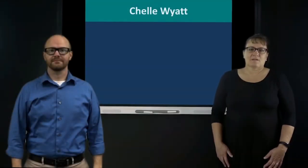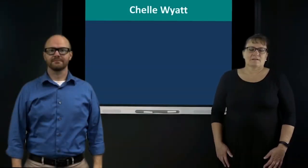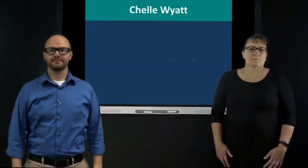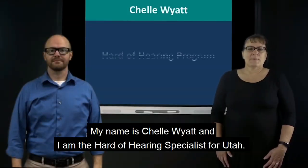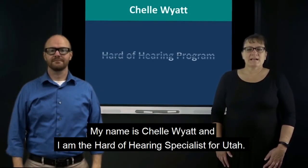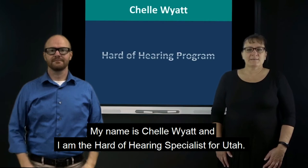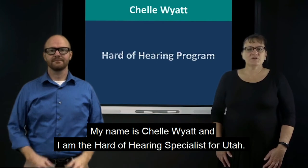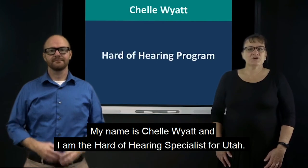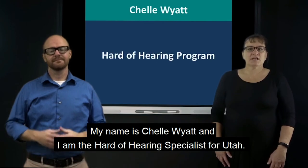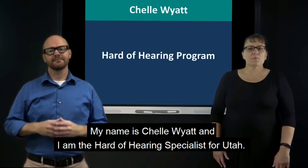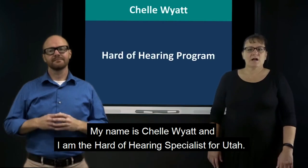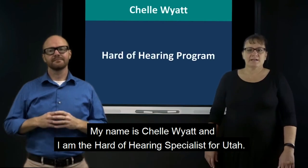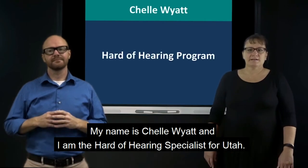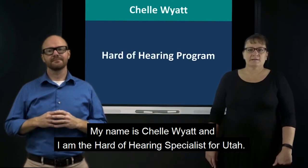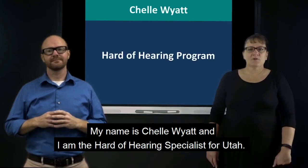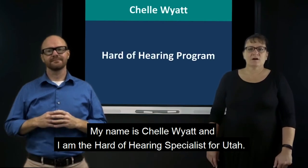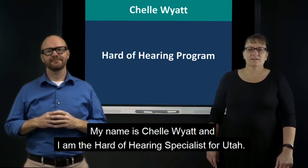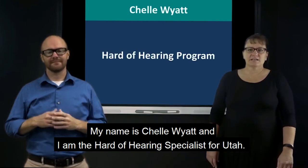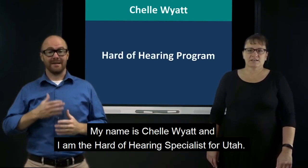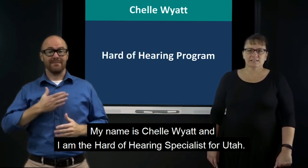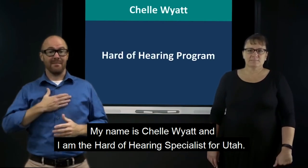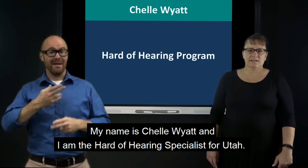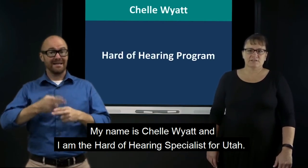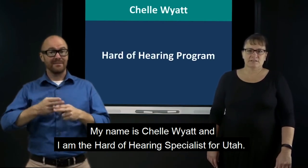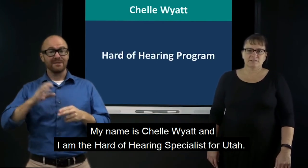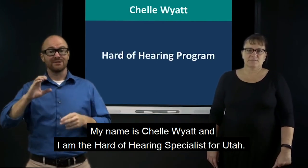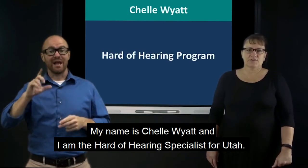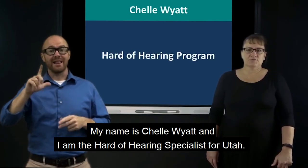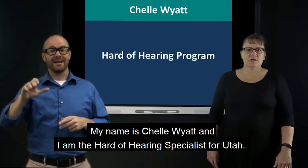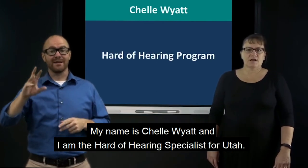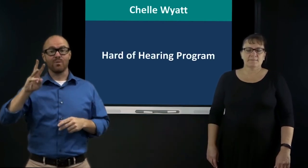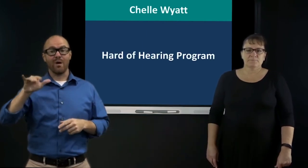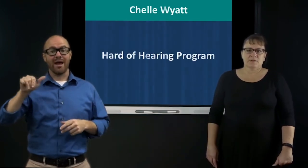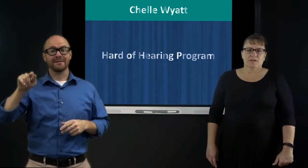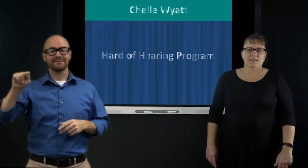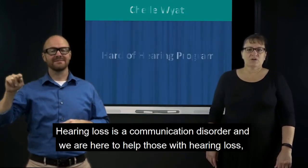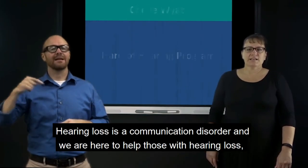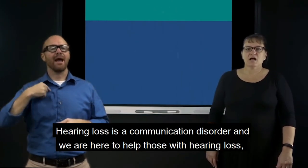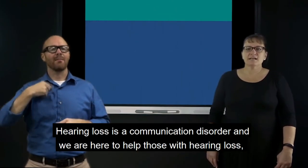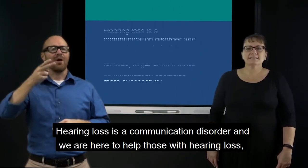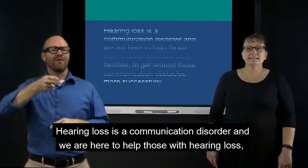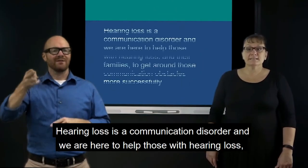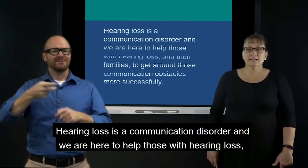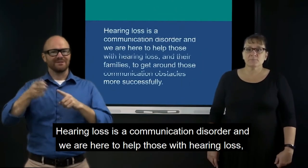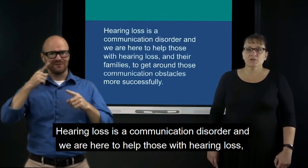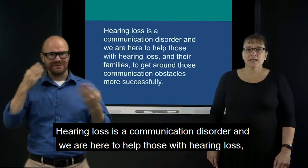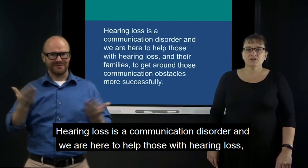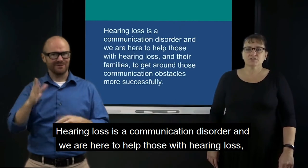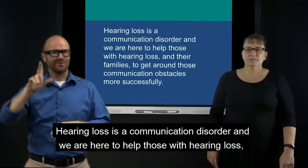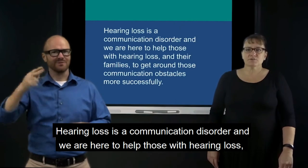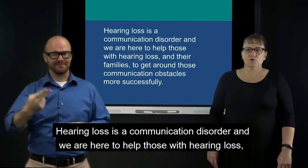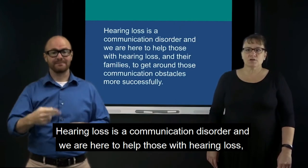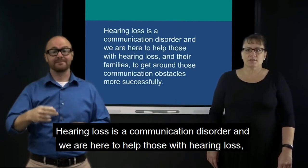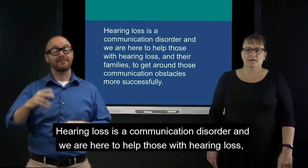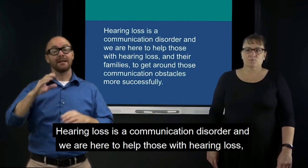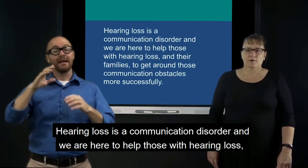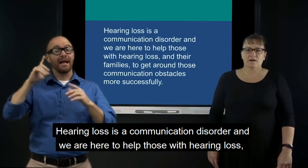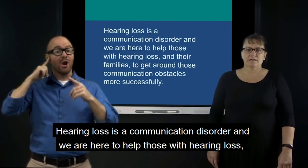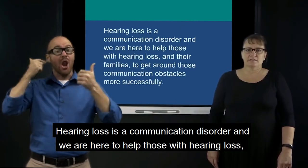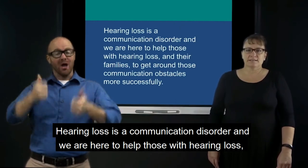My name is Shelly Wyatt. I'm the Hard Hearing Specialist for Utah. Hearing loss is a communication disorder, and we are here to